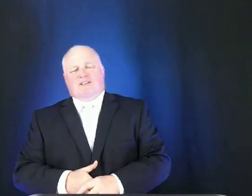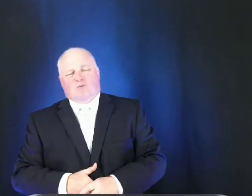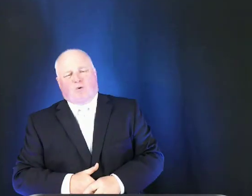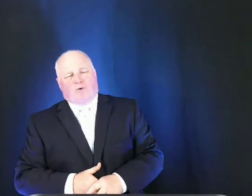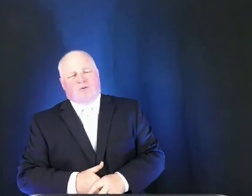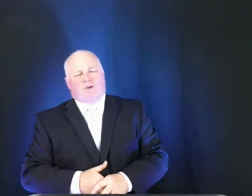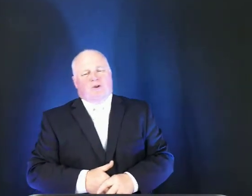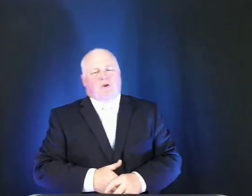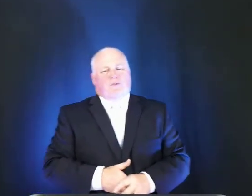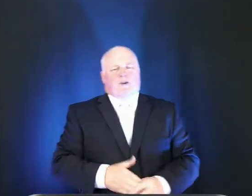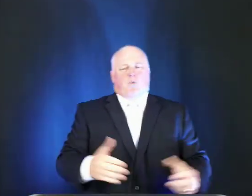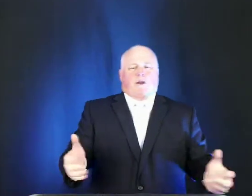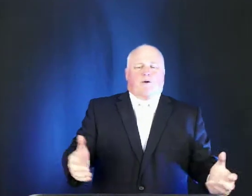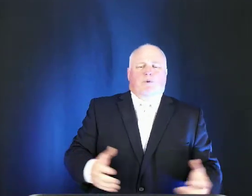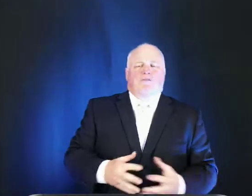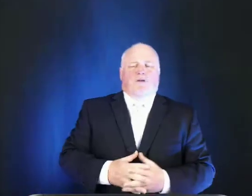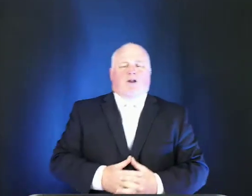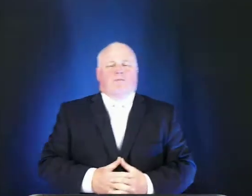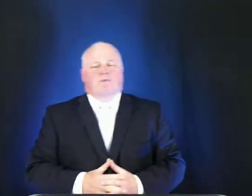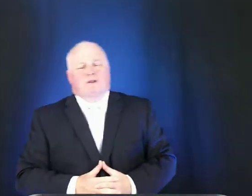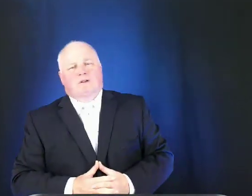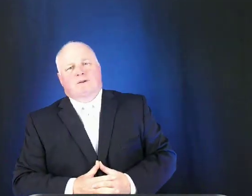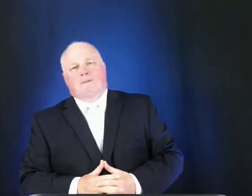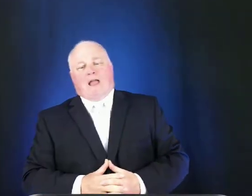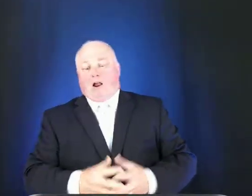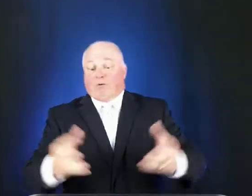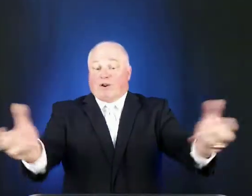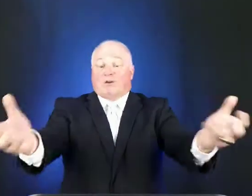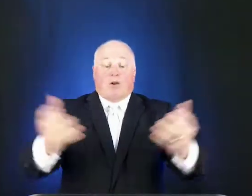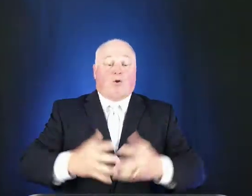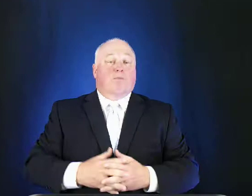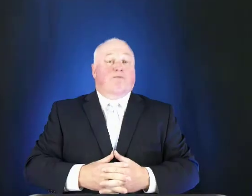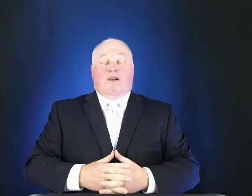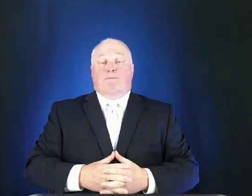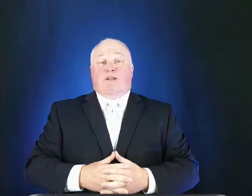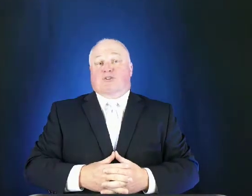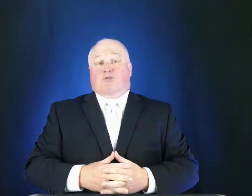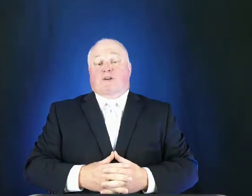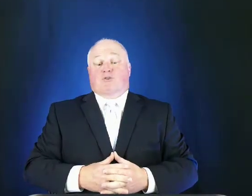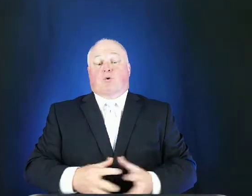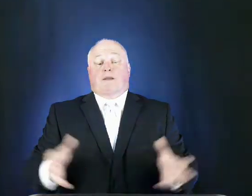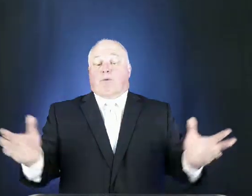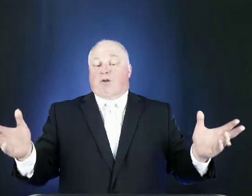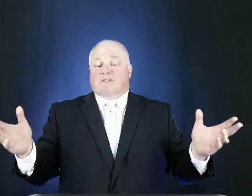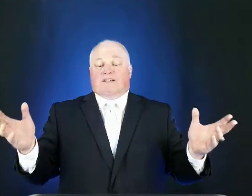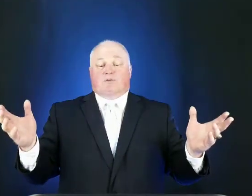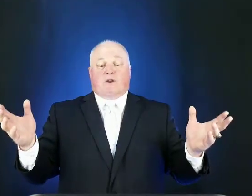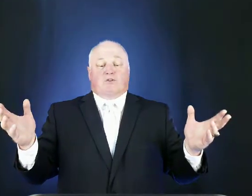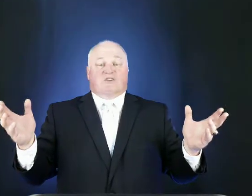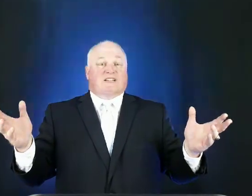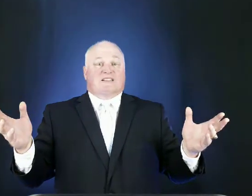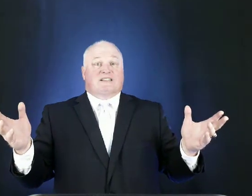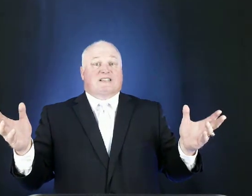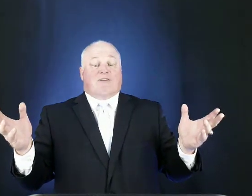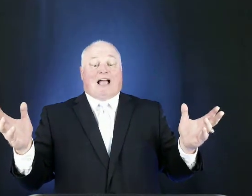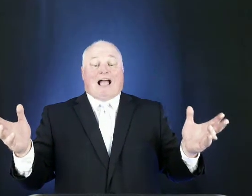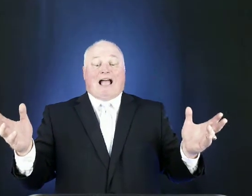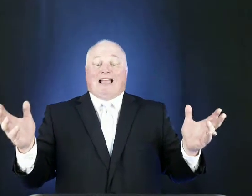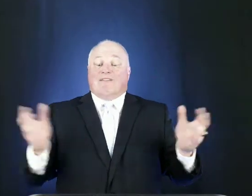this world then where are we from our real home philippians 3 20 paul says we are citizens of a high heaven